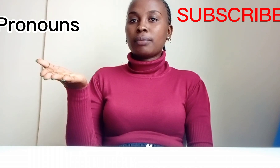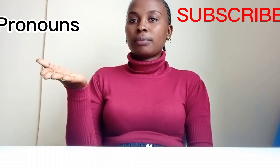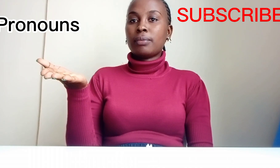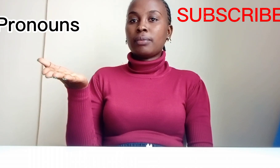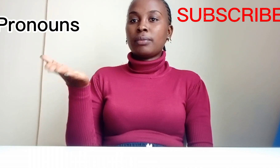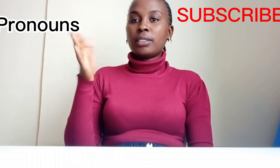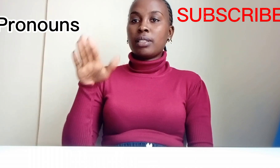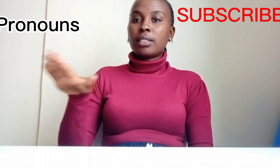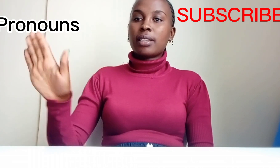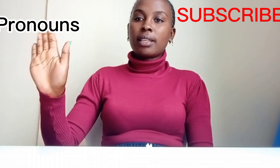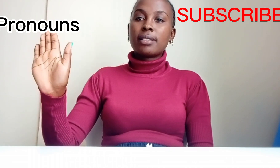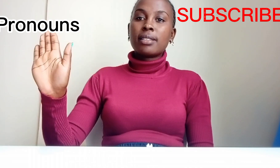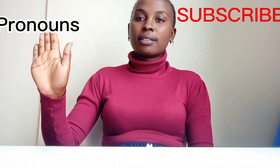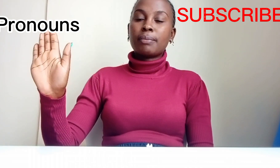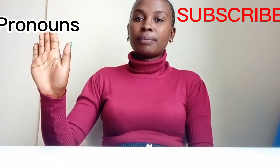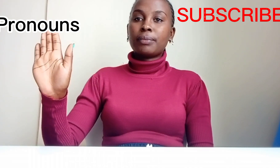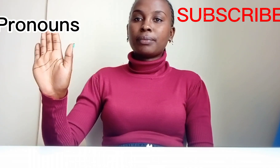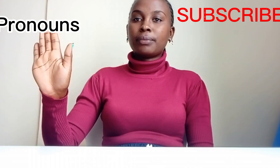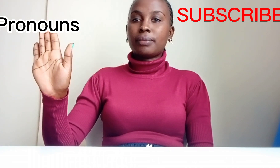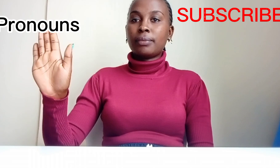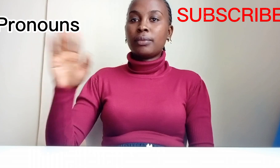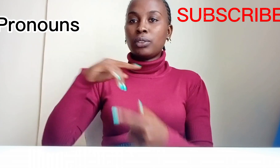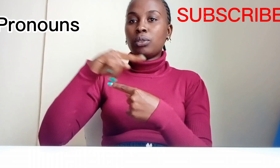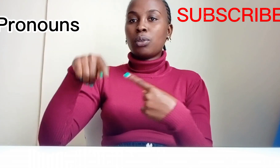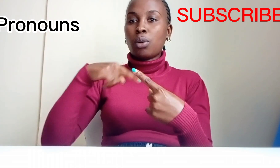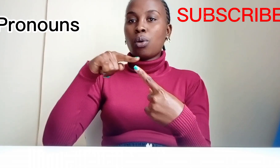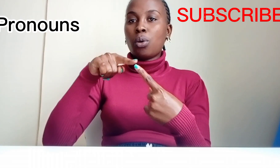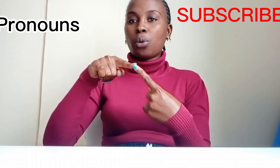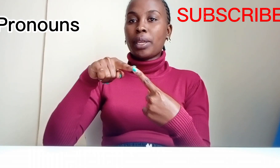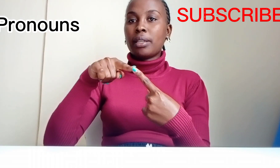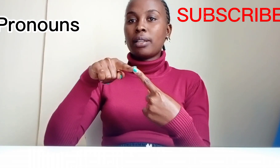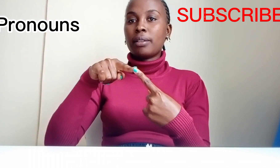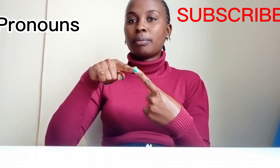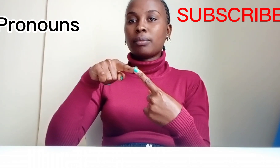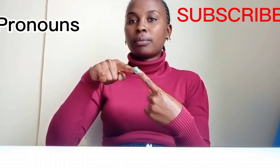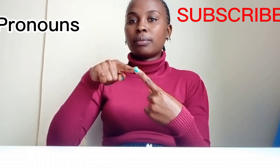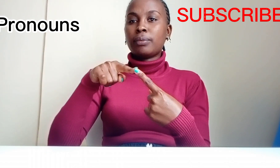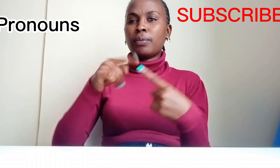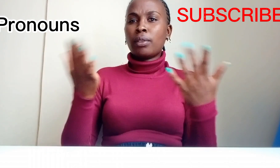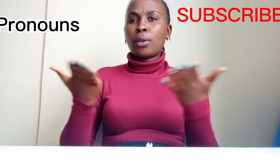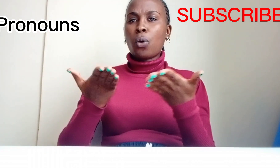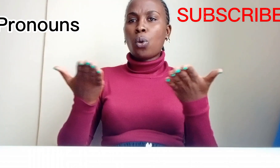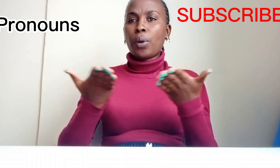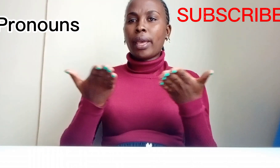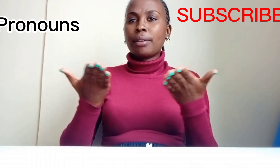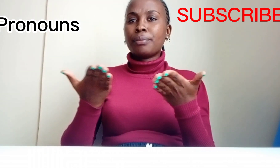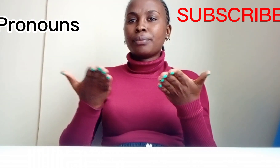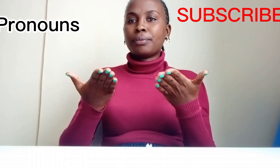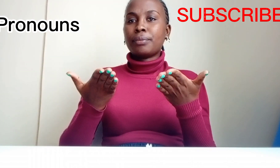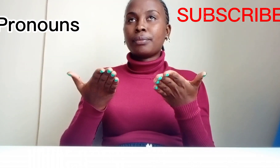theirs, theirs, when, when, where, where, who,